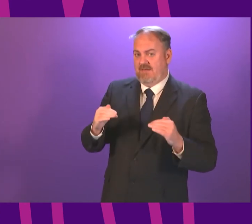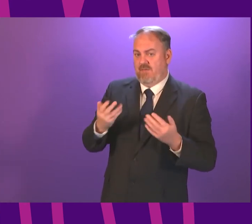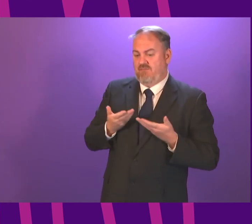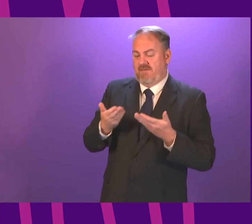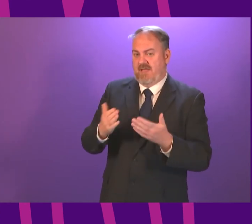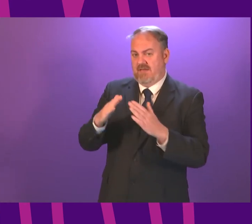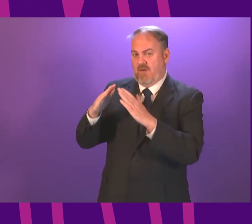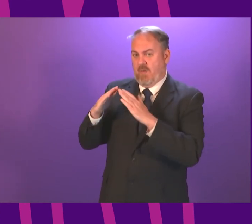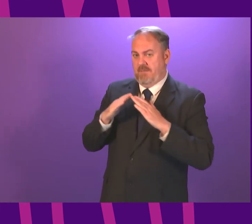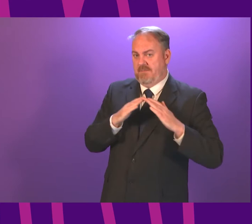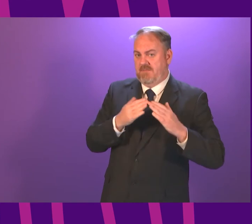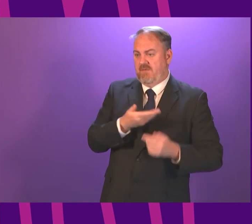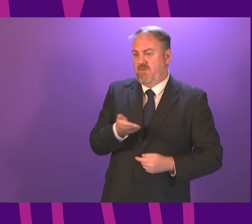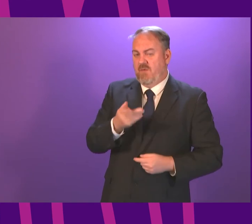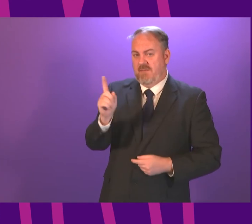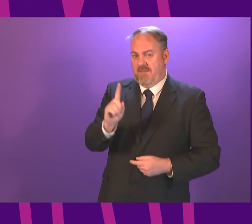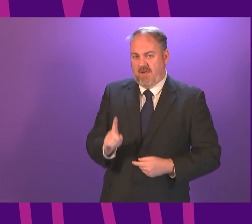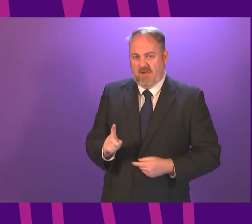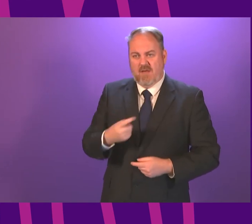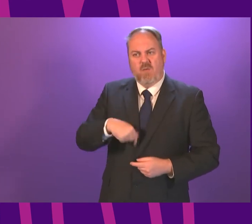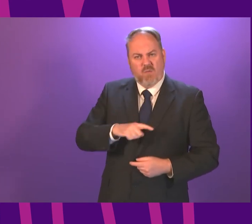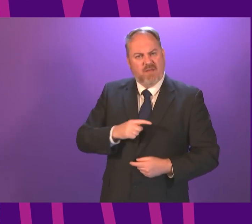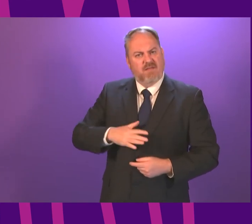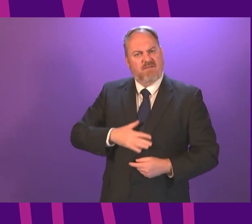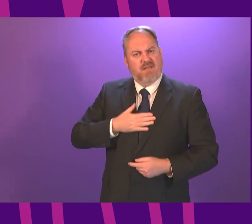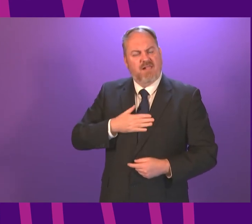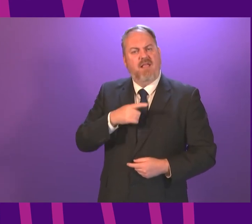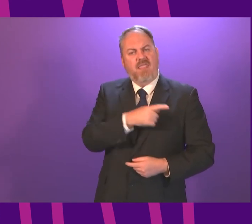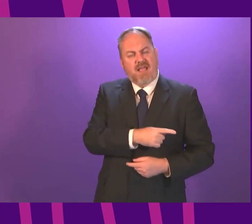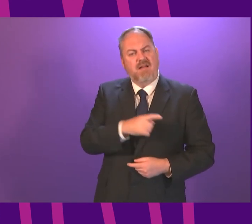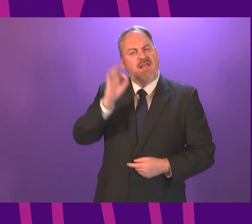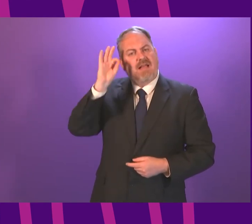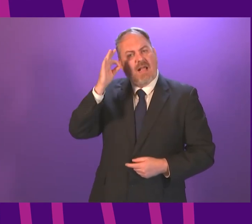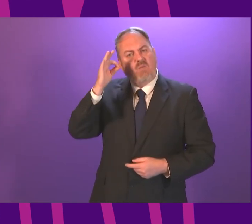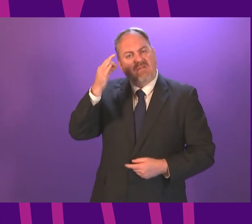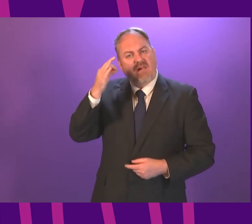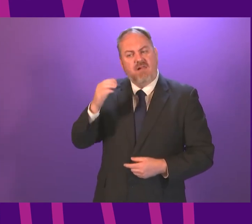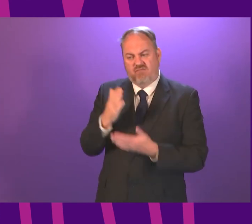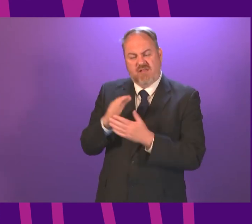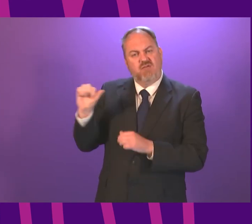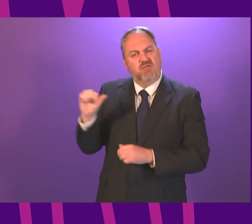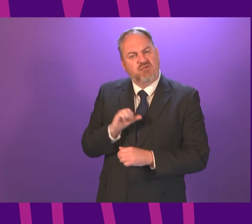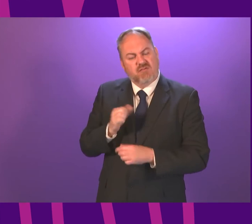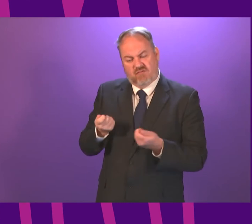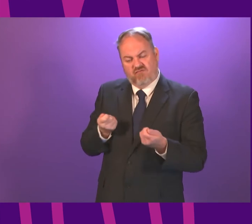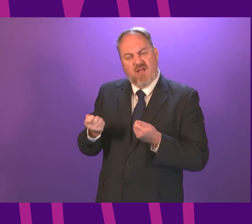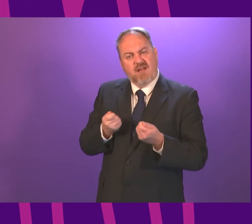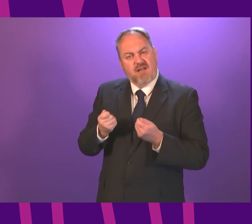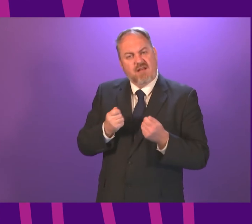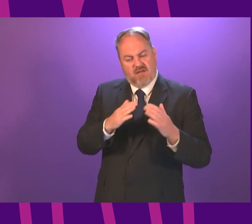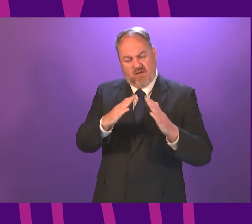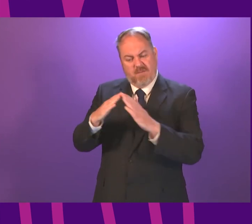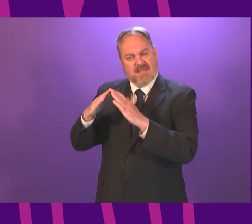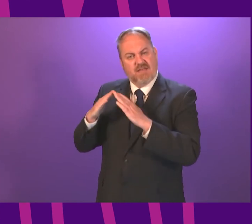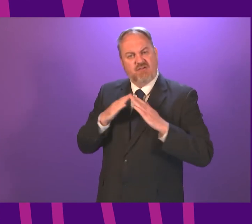argued that responsibility for housing asylum seekers should lie with local authorities, who are much better placed and, frankly, more